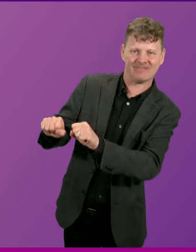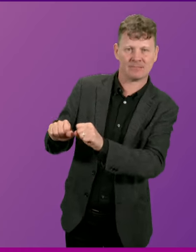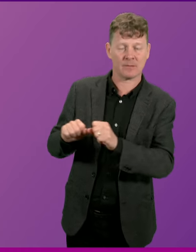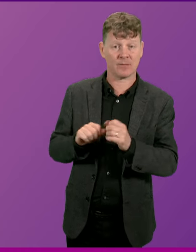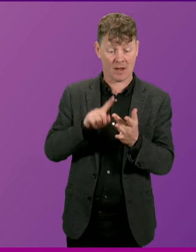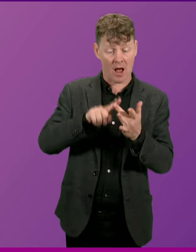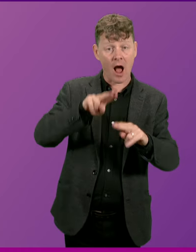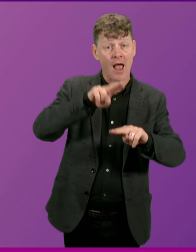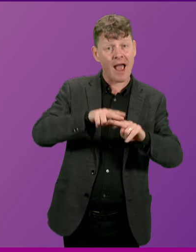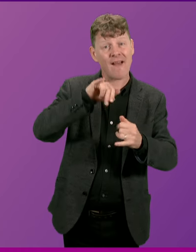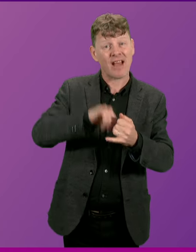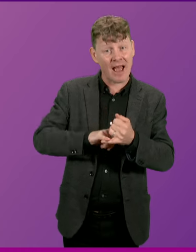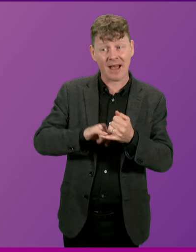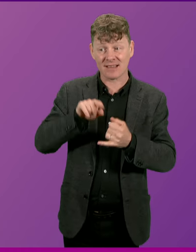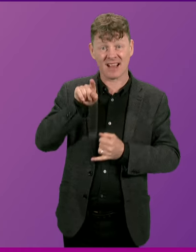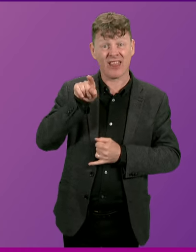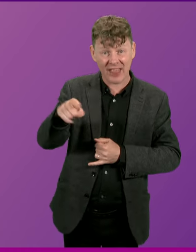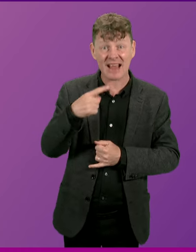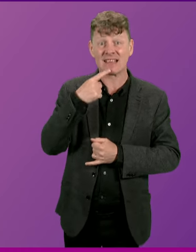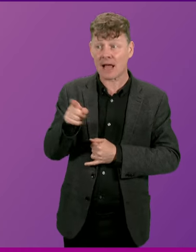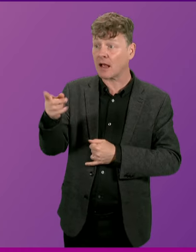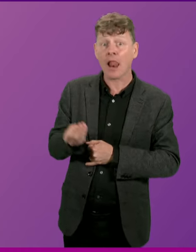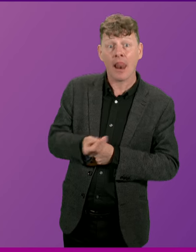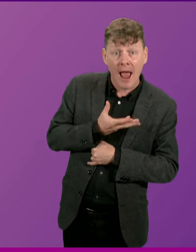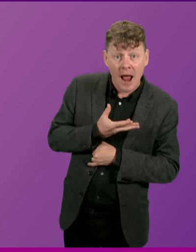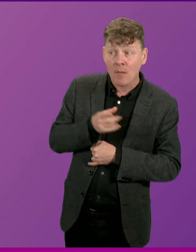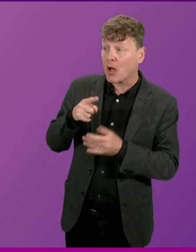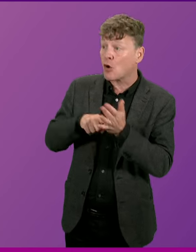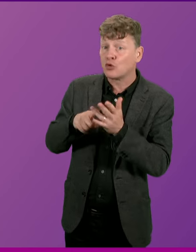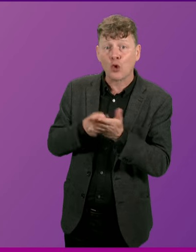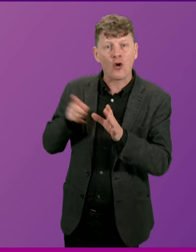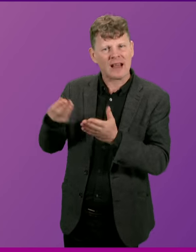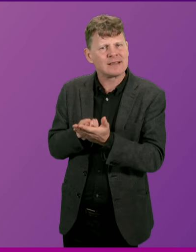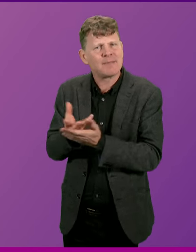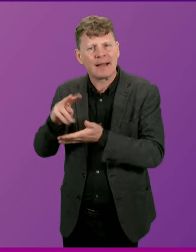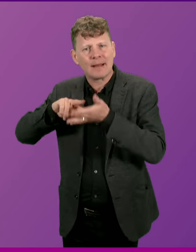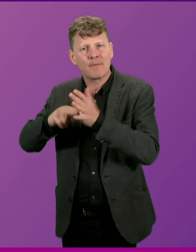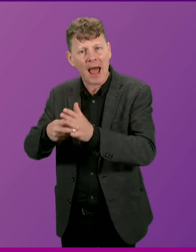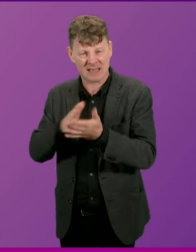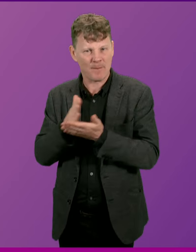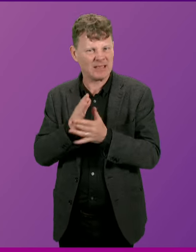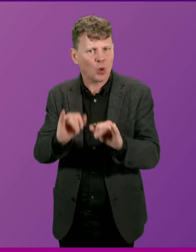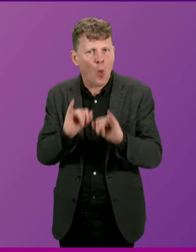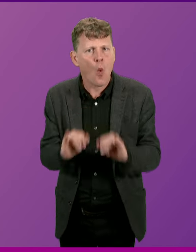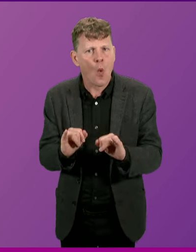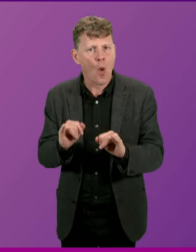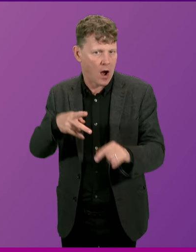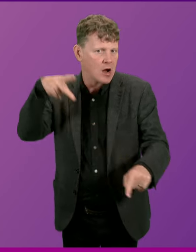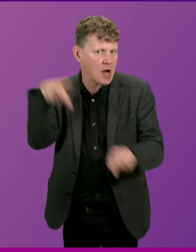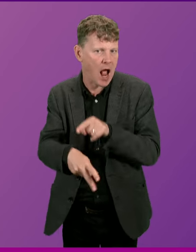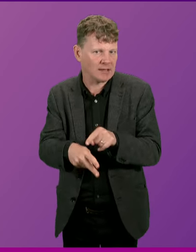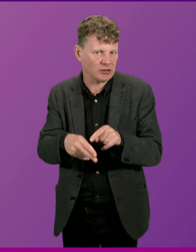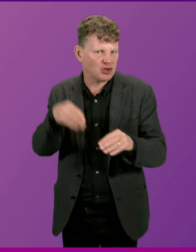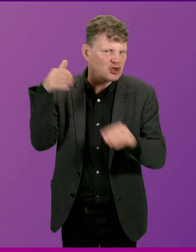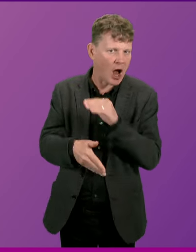IFS saying that Labour and Tory spending plans will mean sharp spending cuts, they really need to have